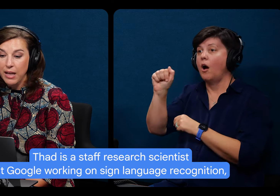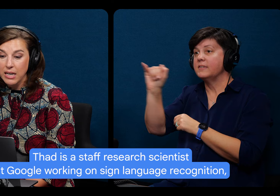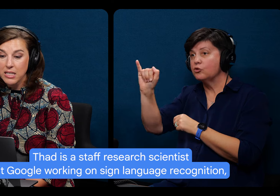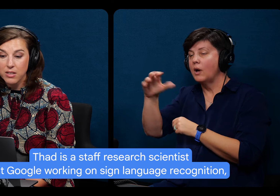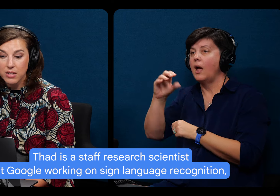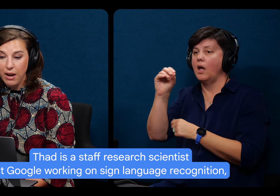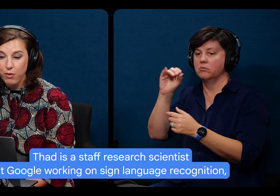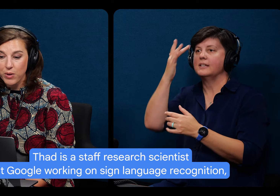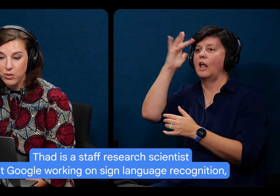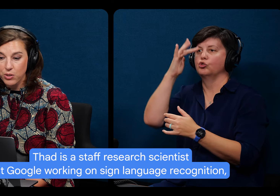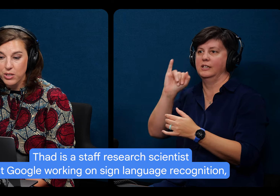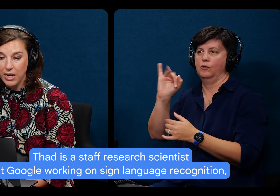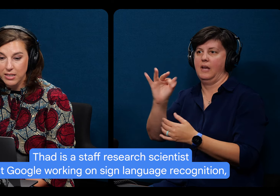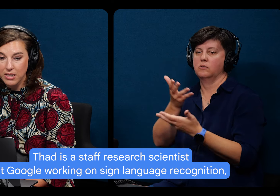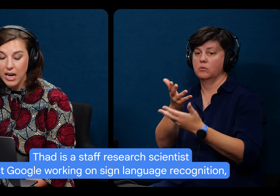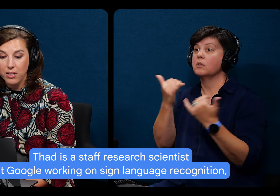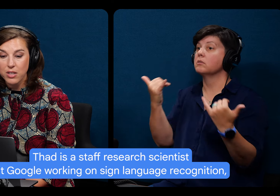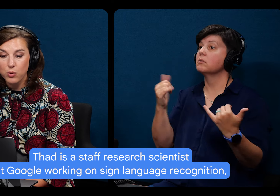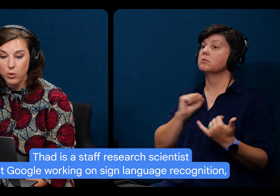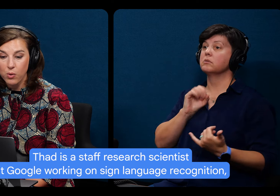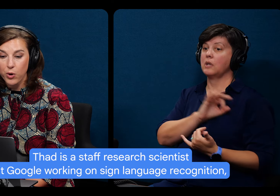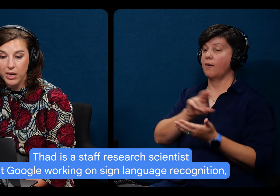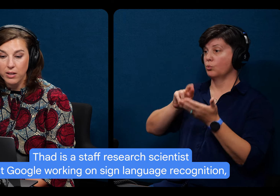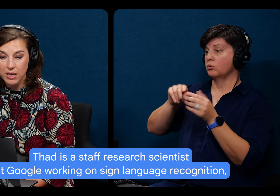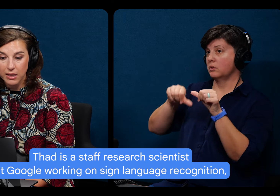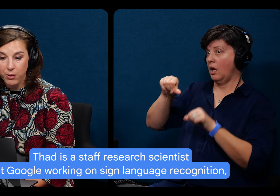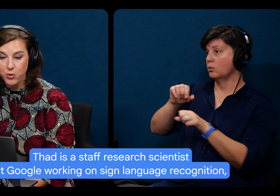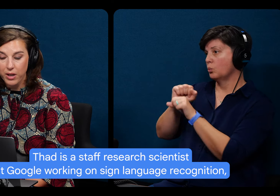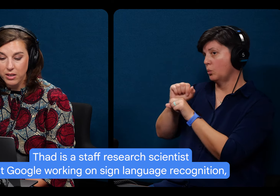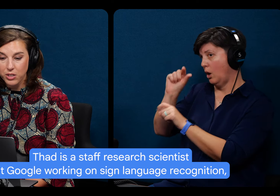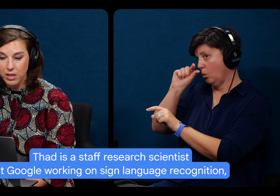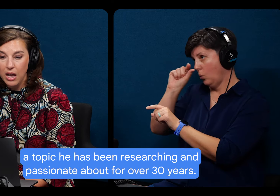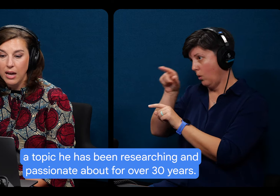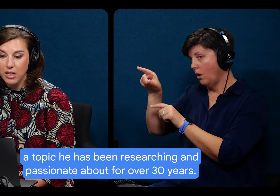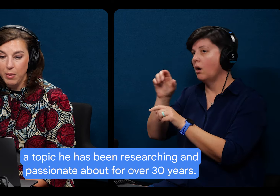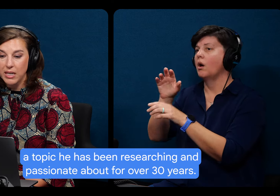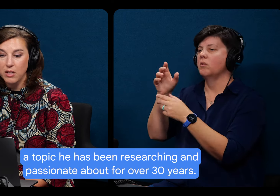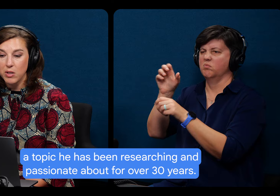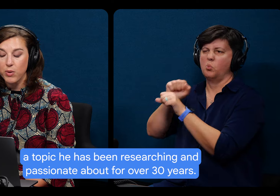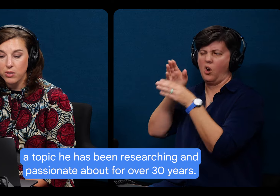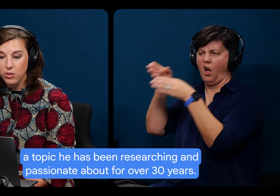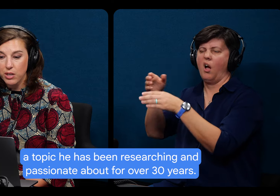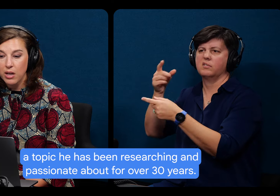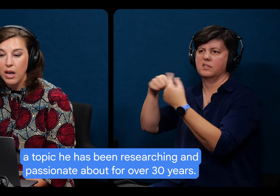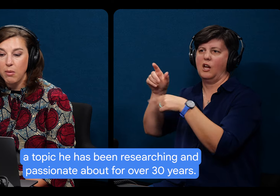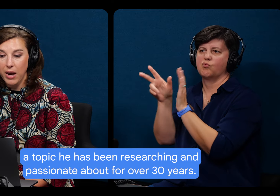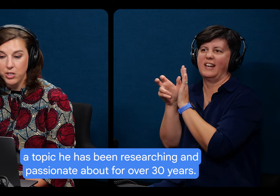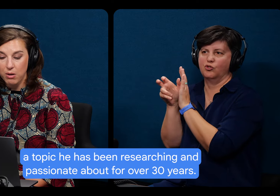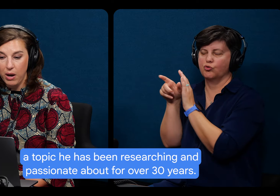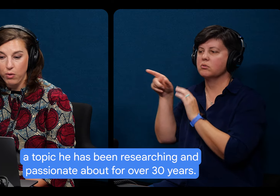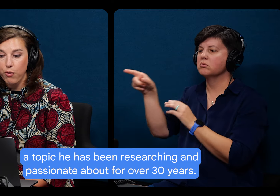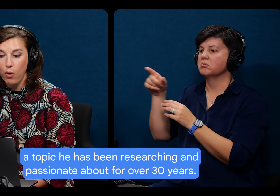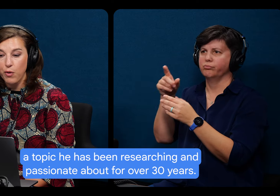Thad is a staff research scientist at Google working on sign language recognition, a topic he has been researching and